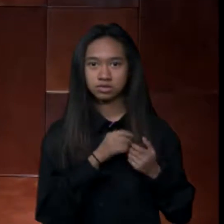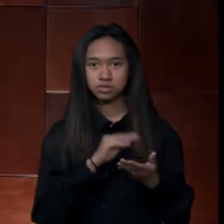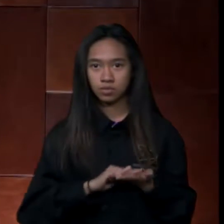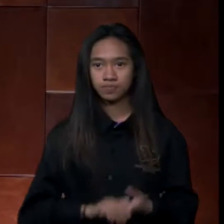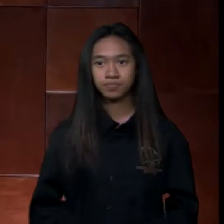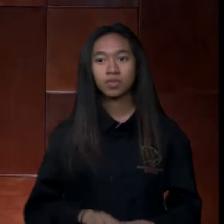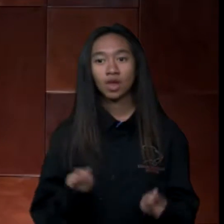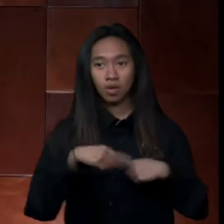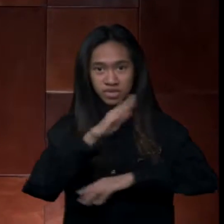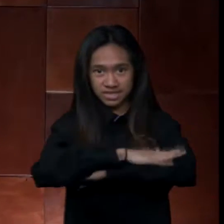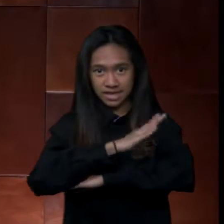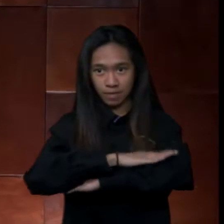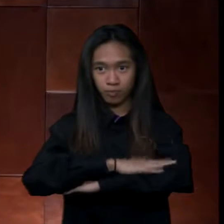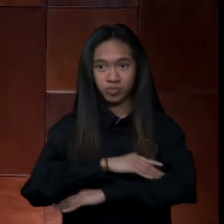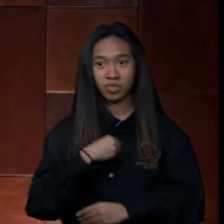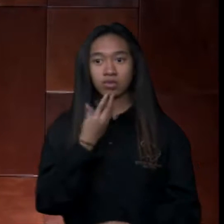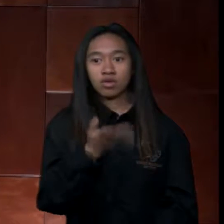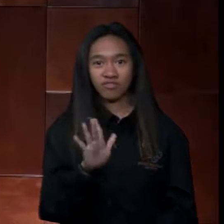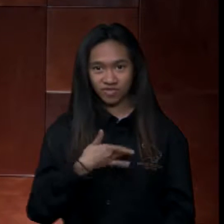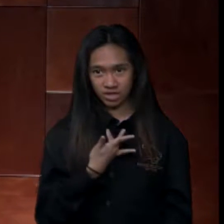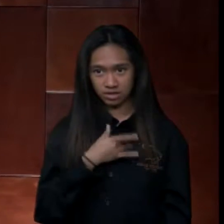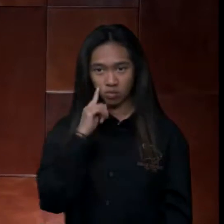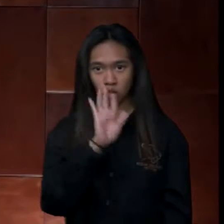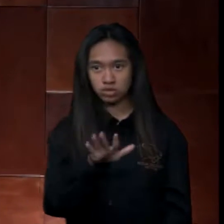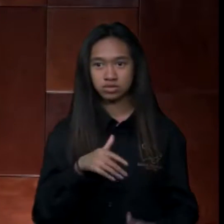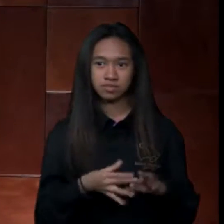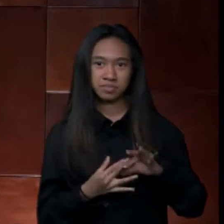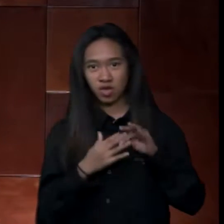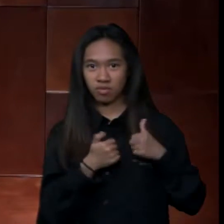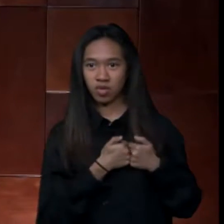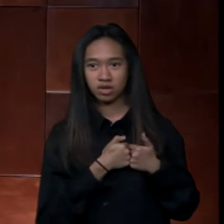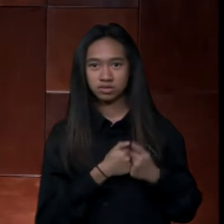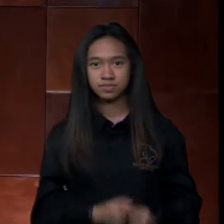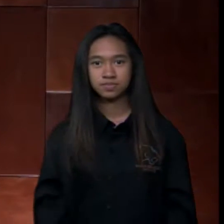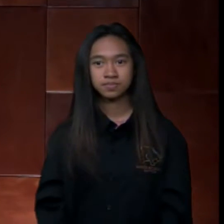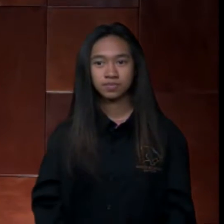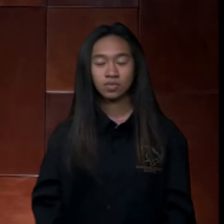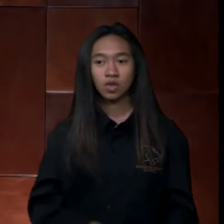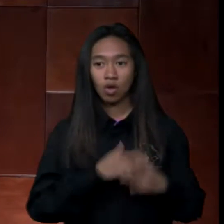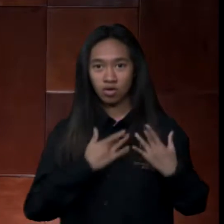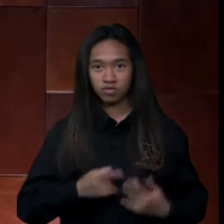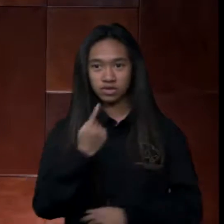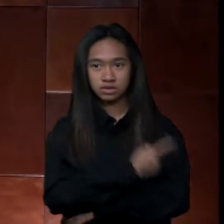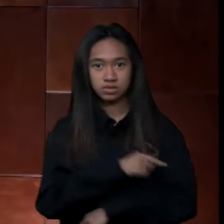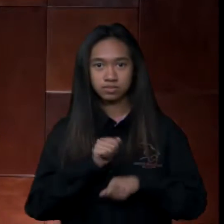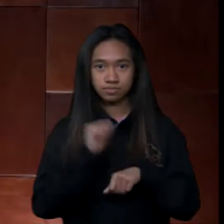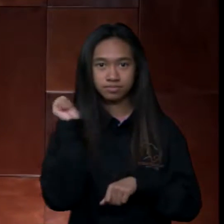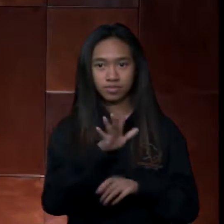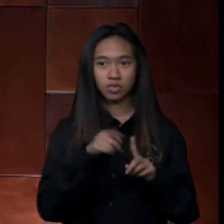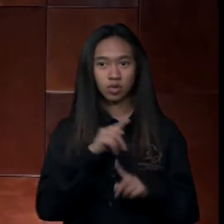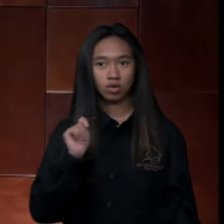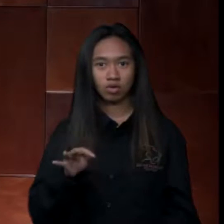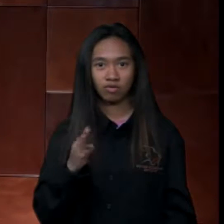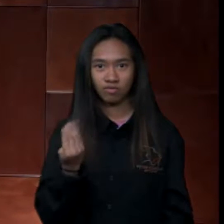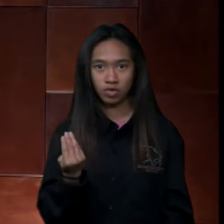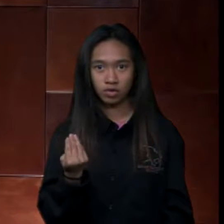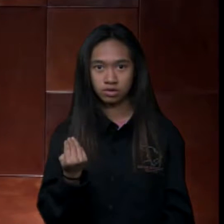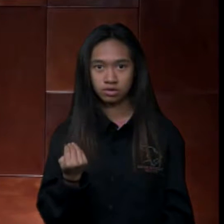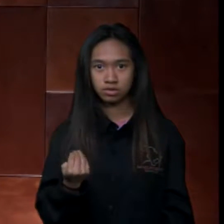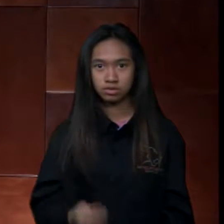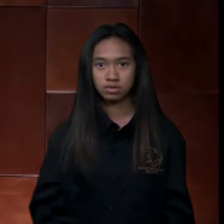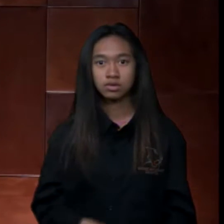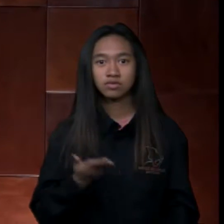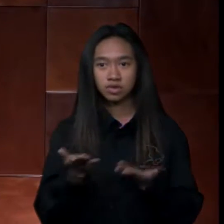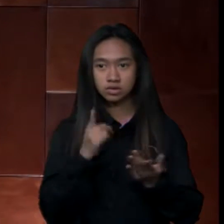by our table and express your feelings to your secret crush. Hearts will be delivered on Tuesday, February 14th. This service is free